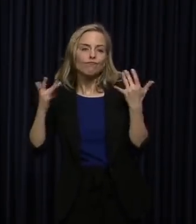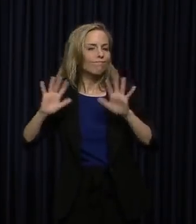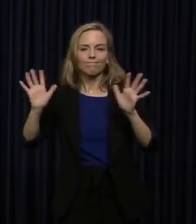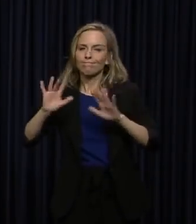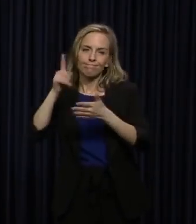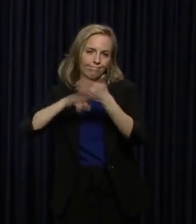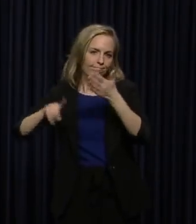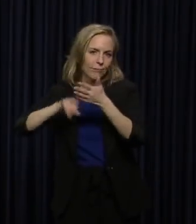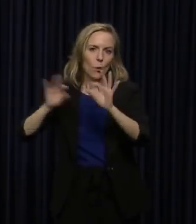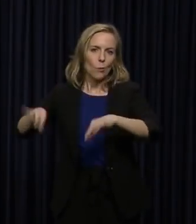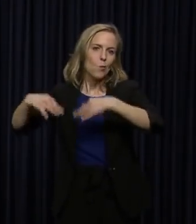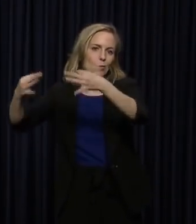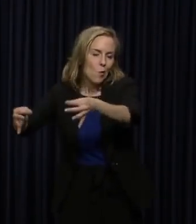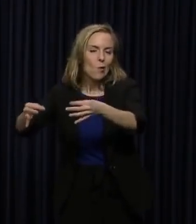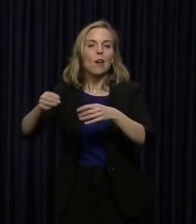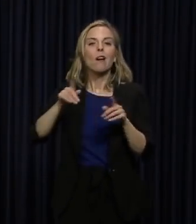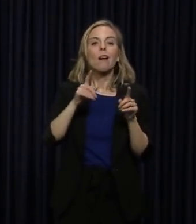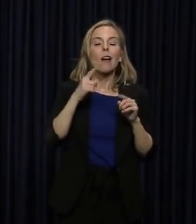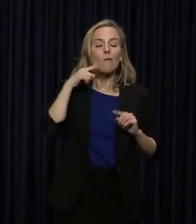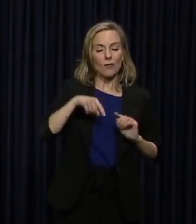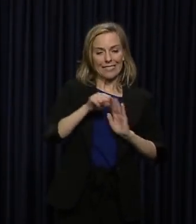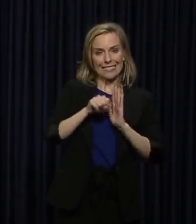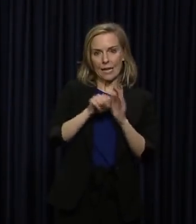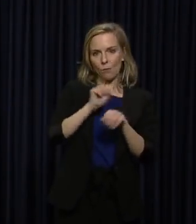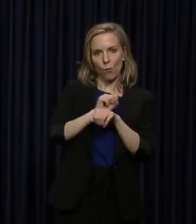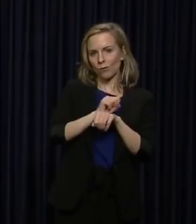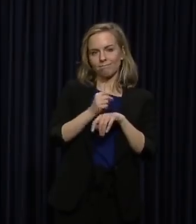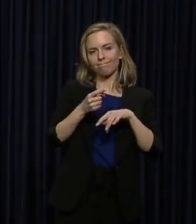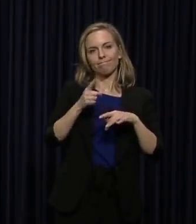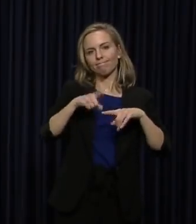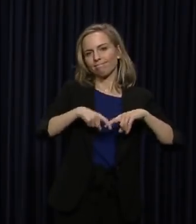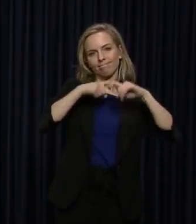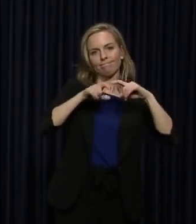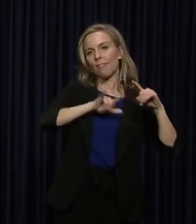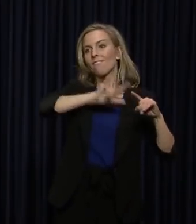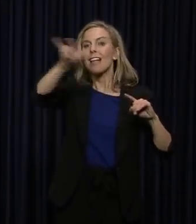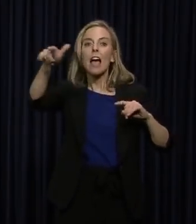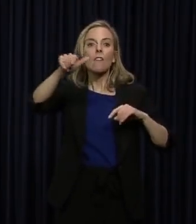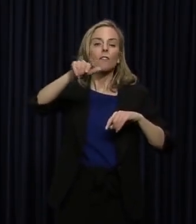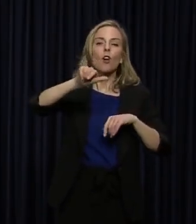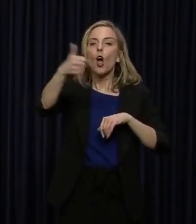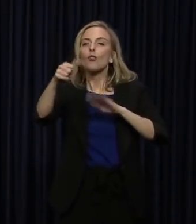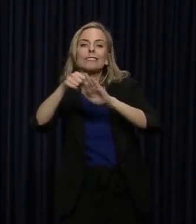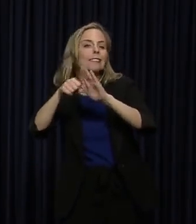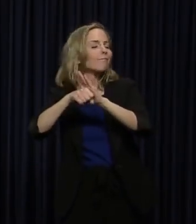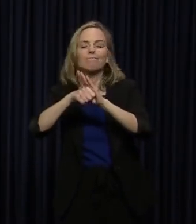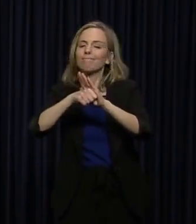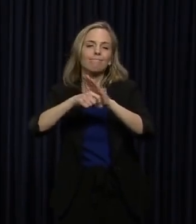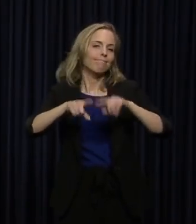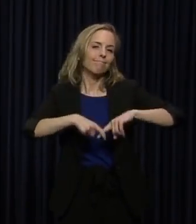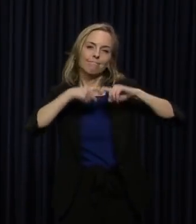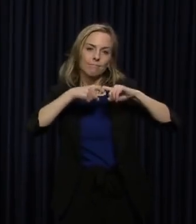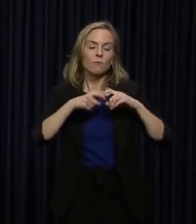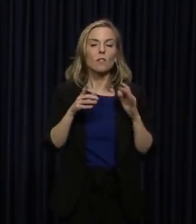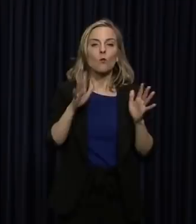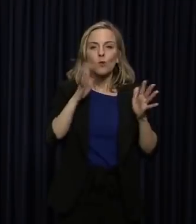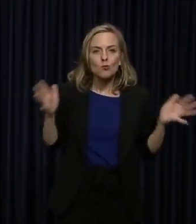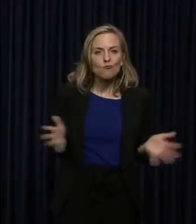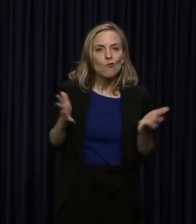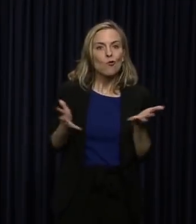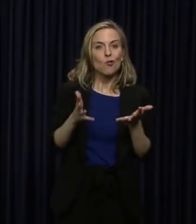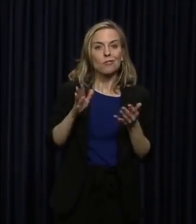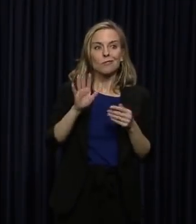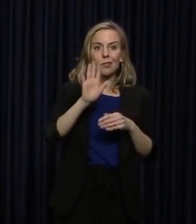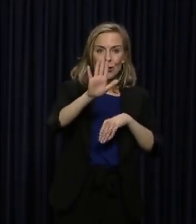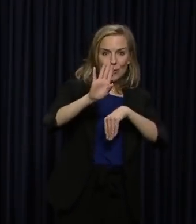We suspended out-of-state travel for state employees. We encourage all businesses to allow as many of your